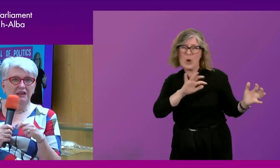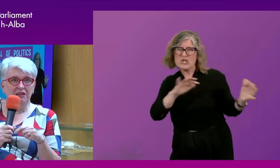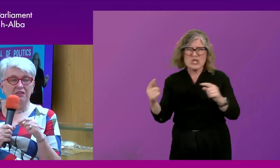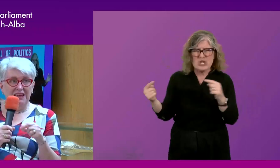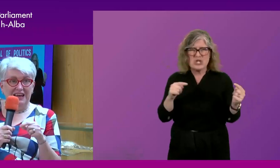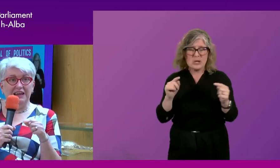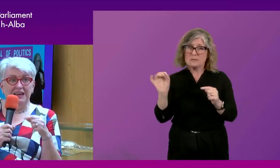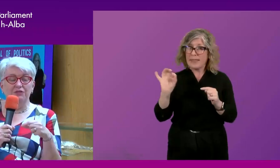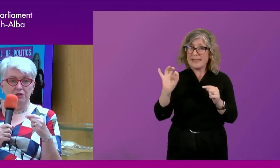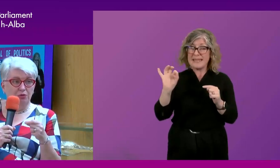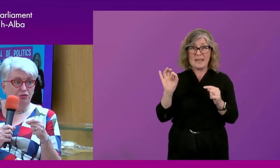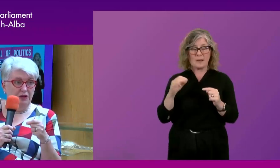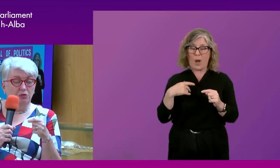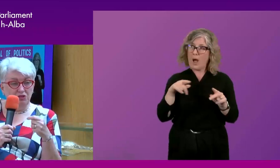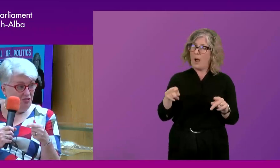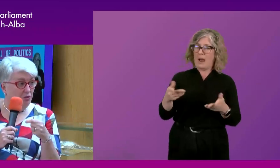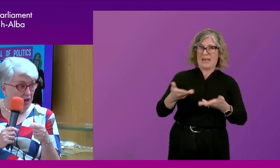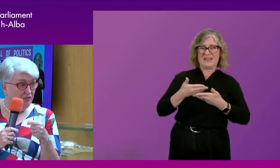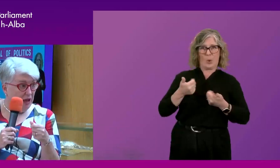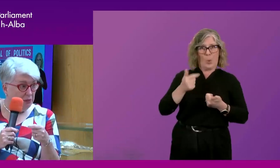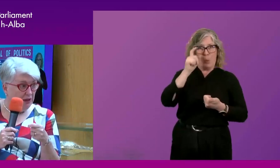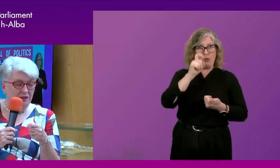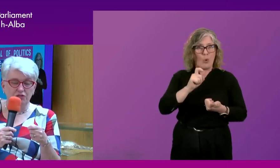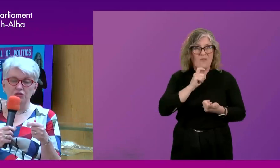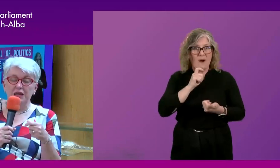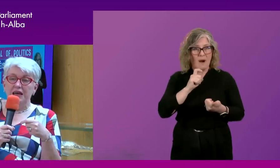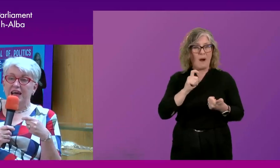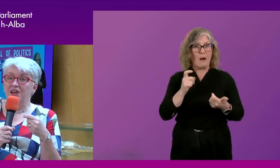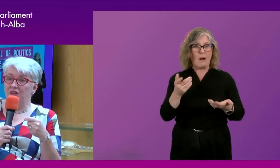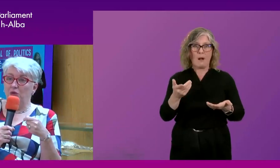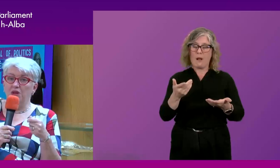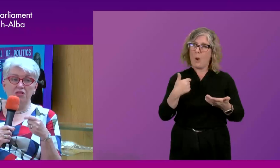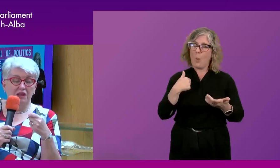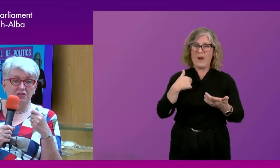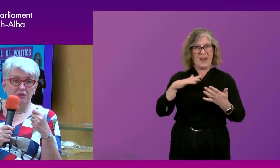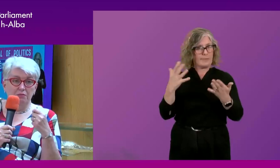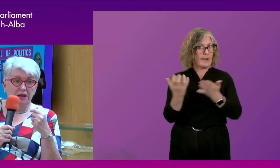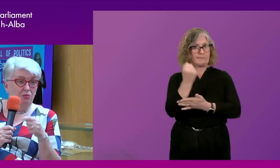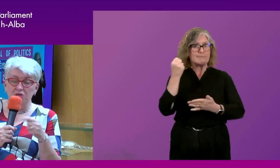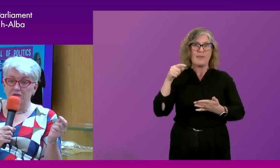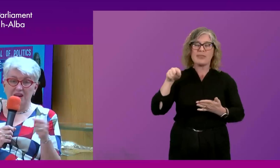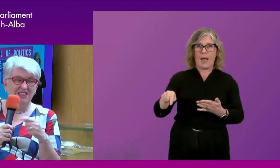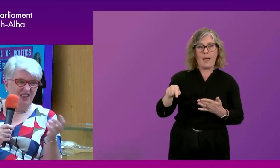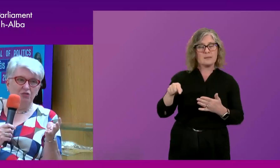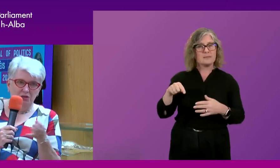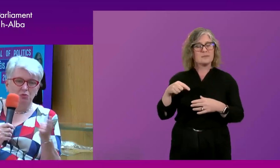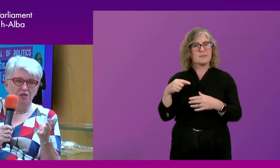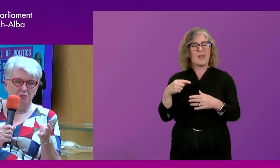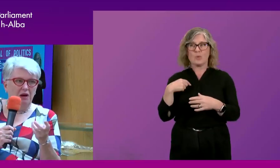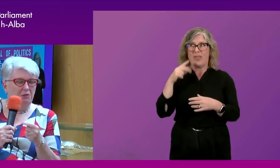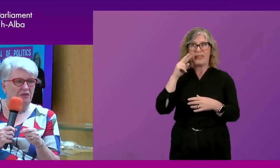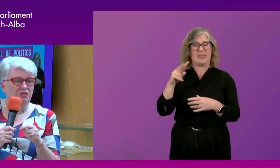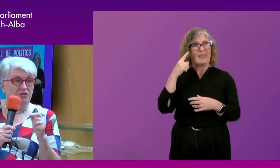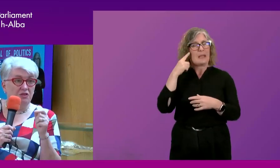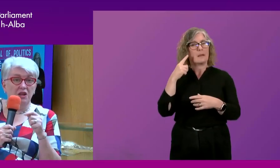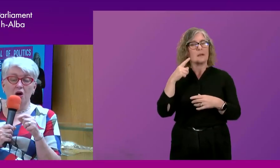And I think that gave us a profile, which I think we have capitalised on. And I think one of the things that governments, and it's the governments more